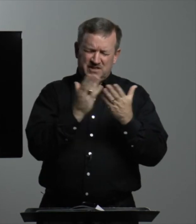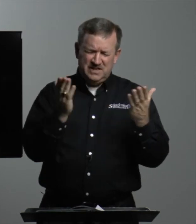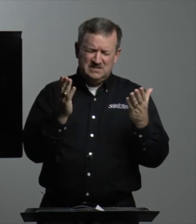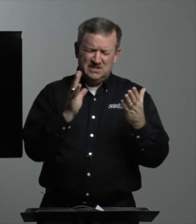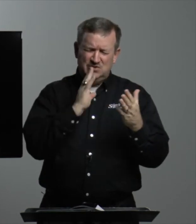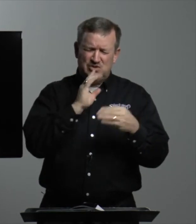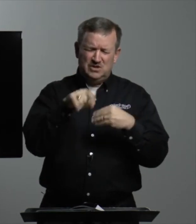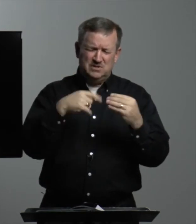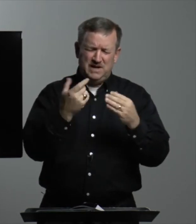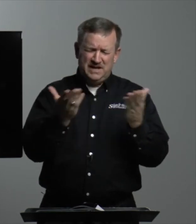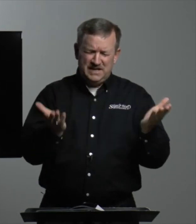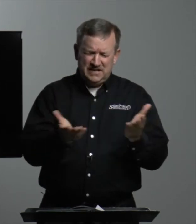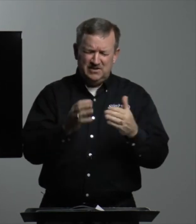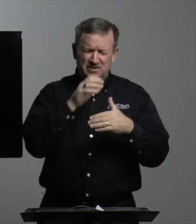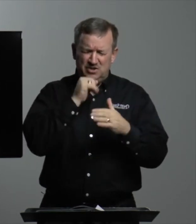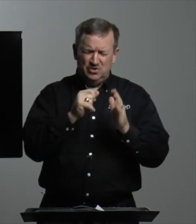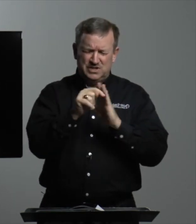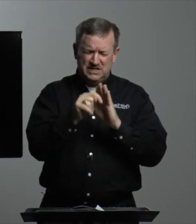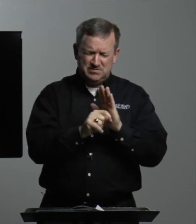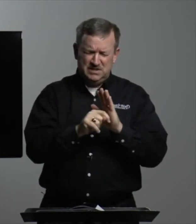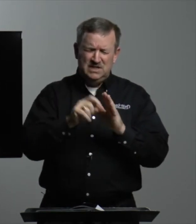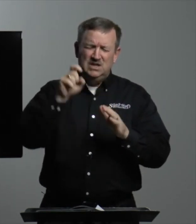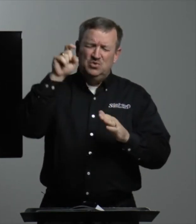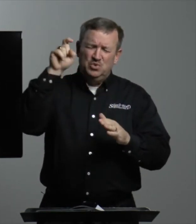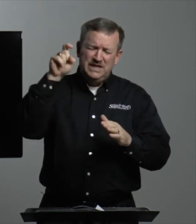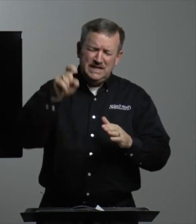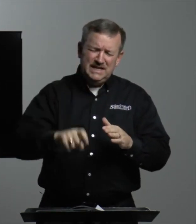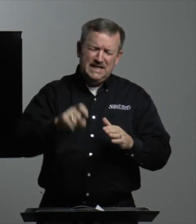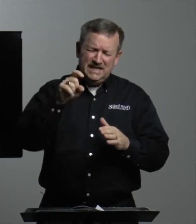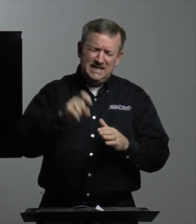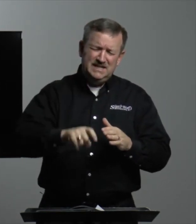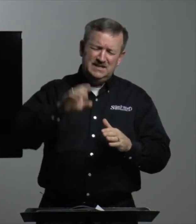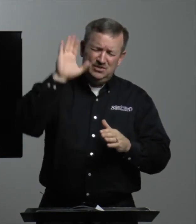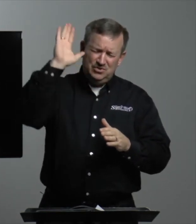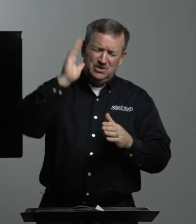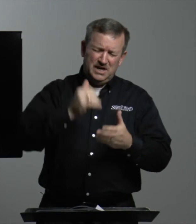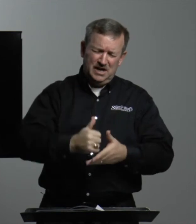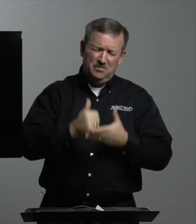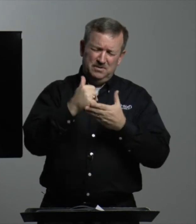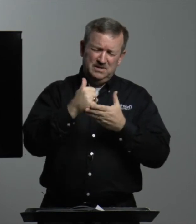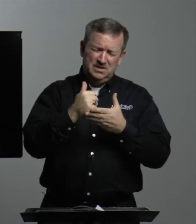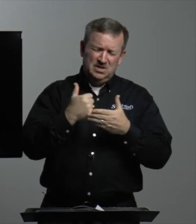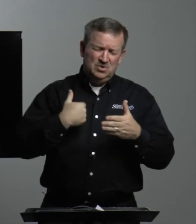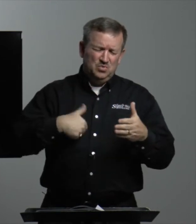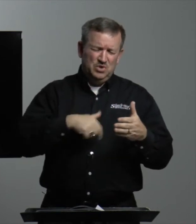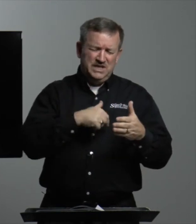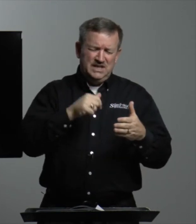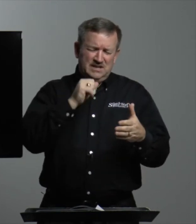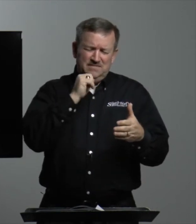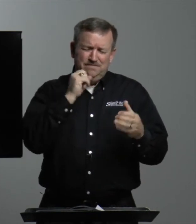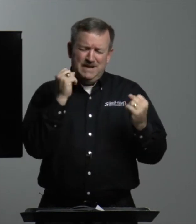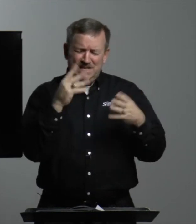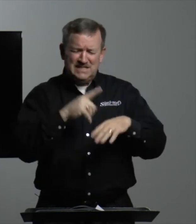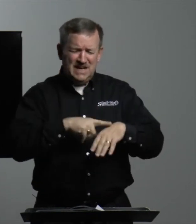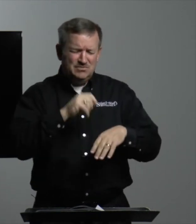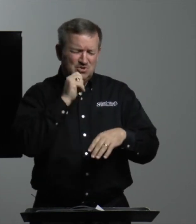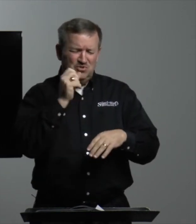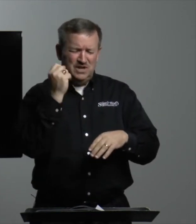things that you talked about here in the Old Testament. We need Your help. We many times don't